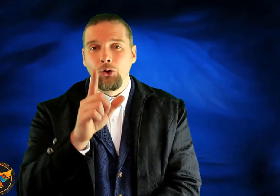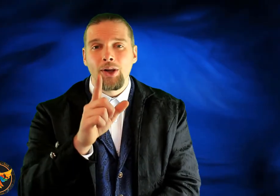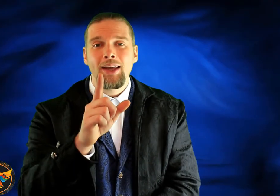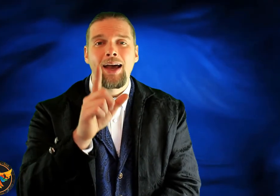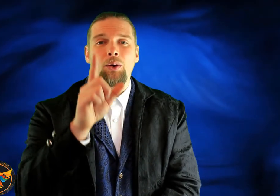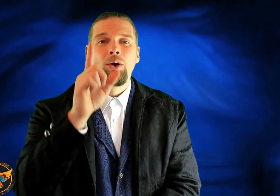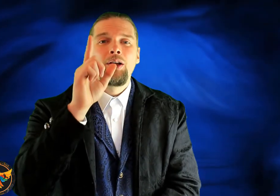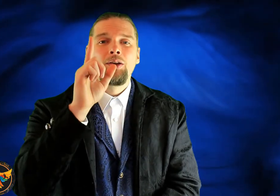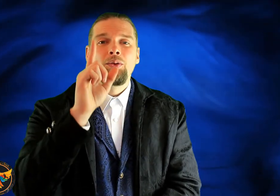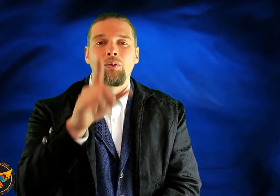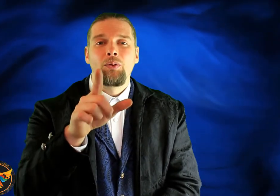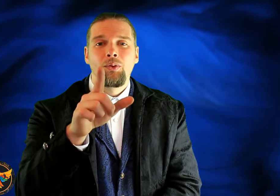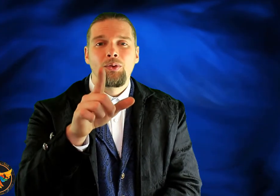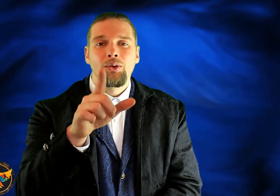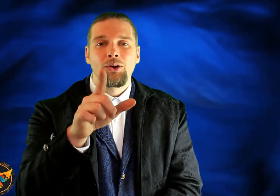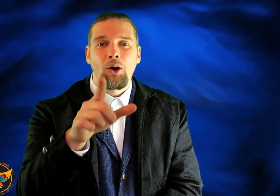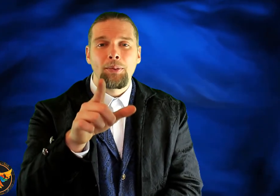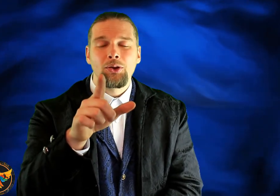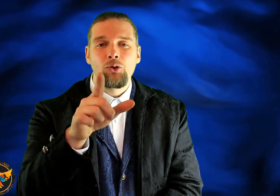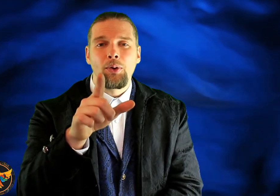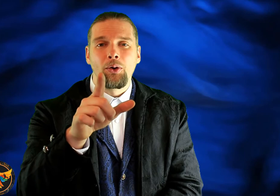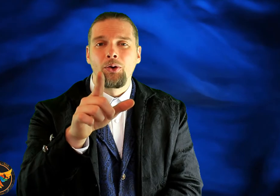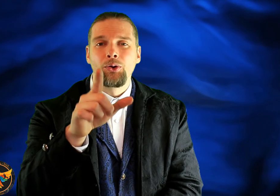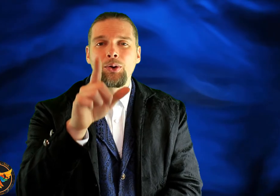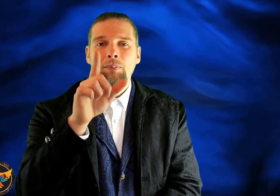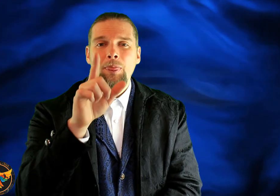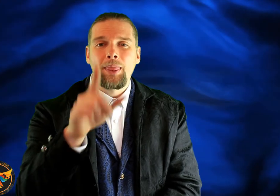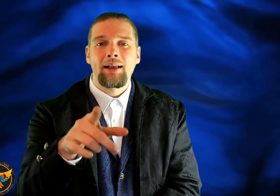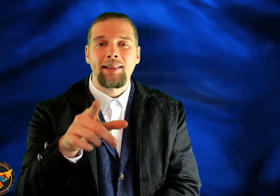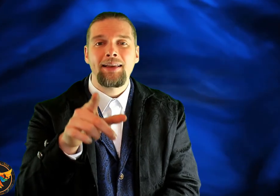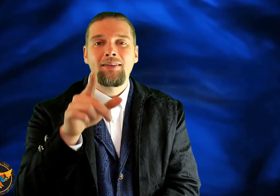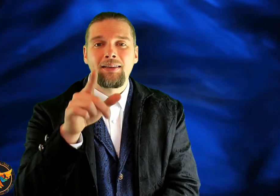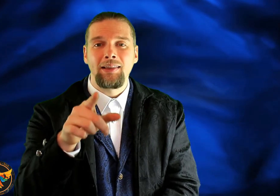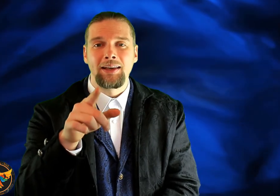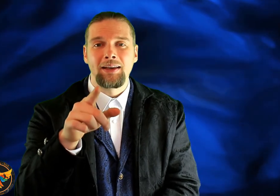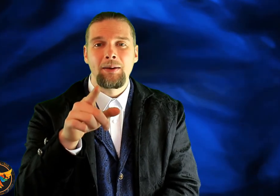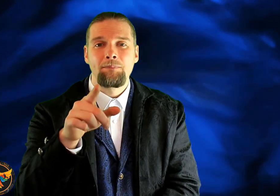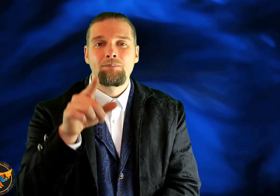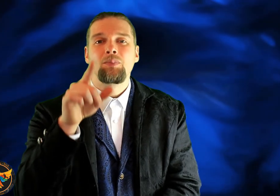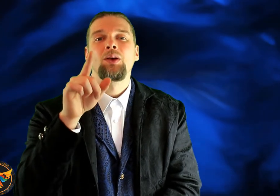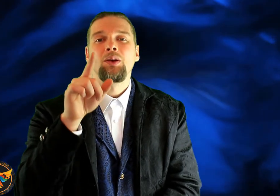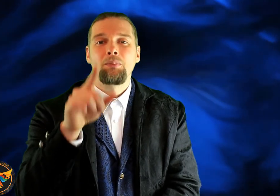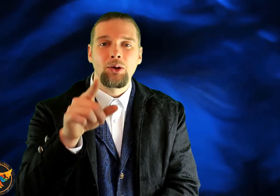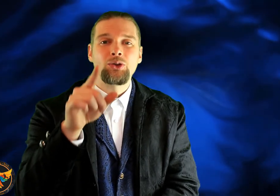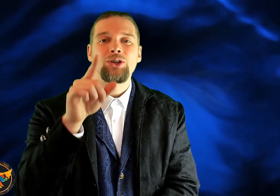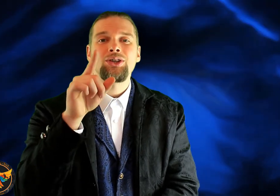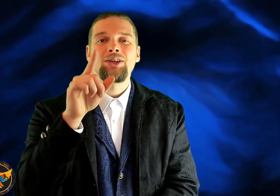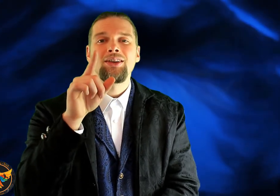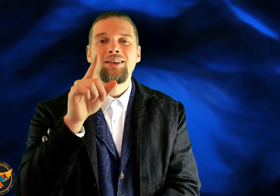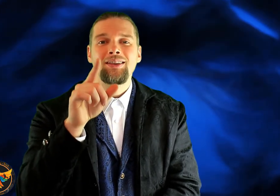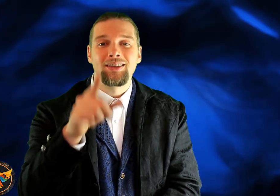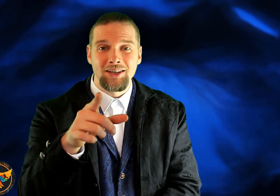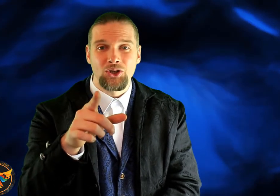Go there now. Copy the coupon code. Click the link. Purchase the teaching.